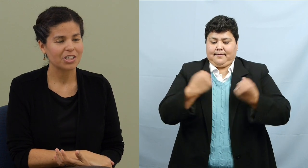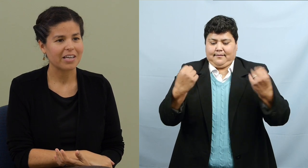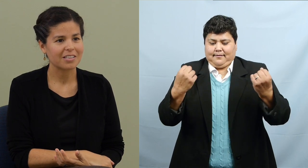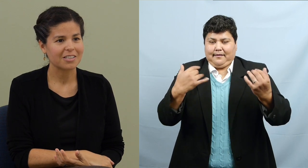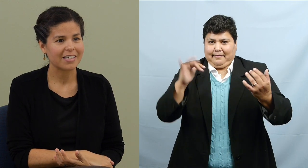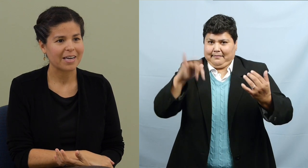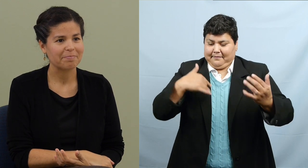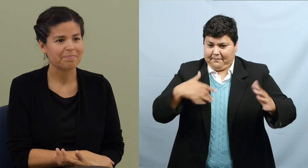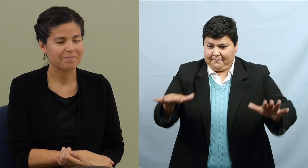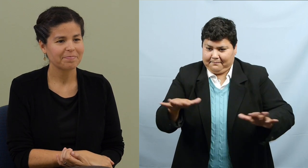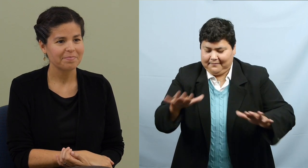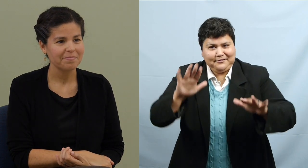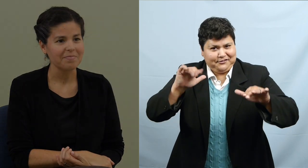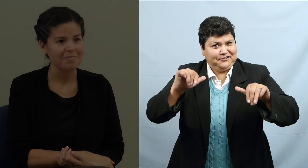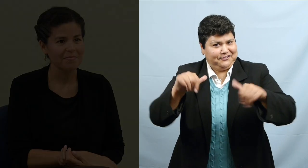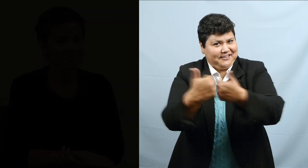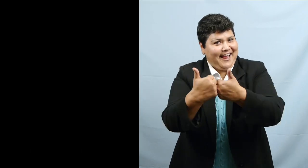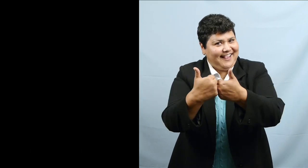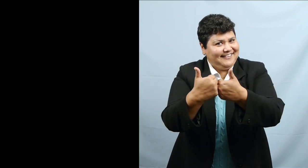my challenge today.